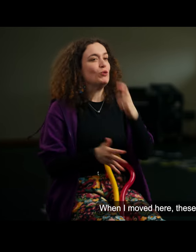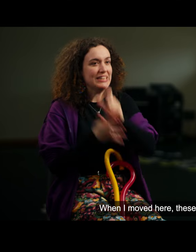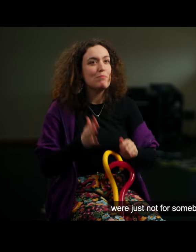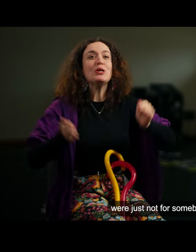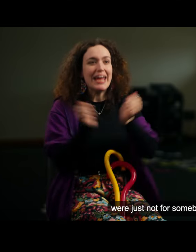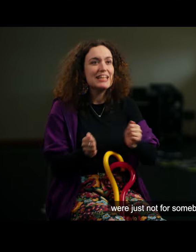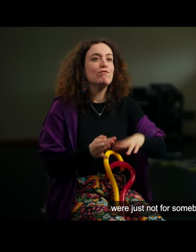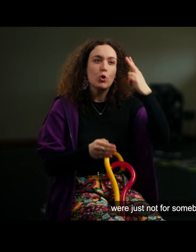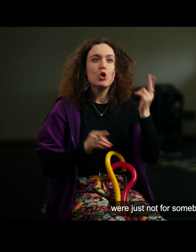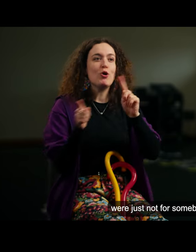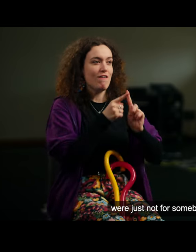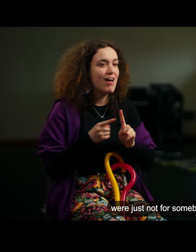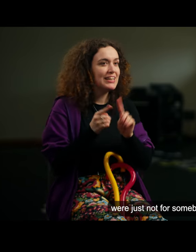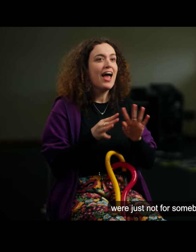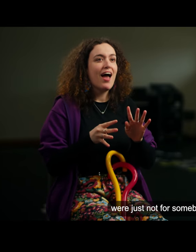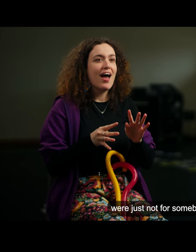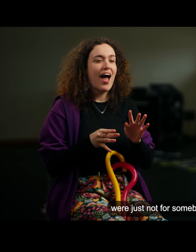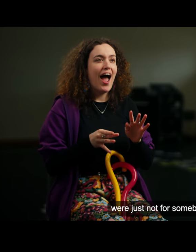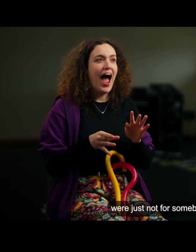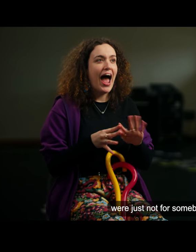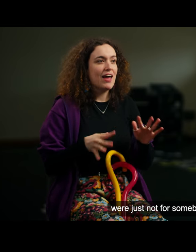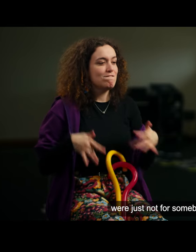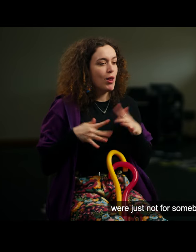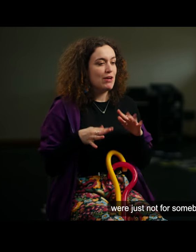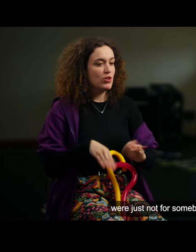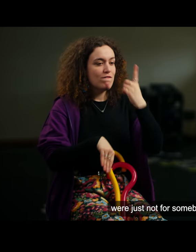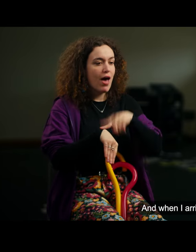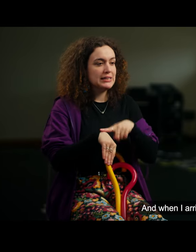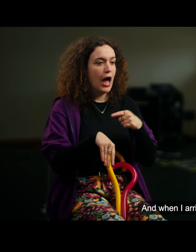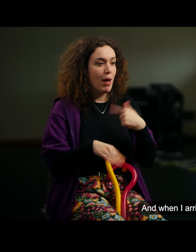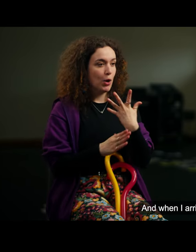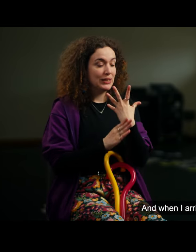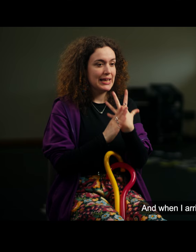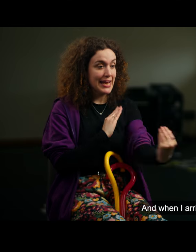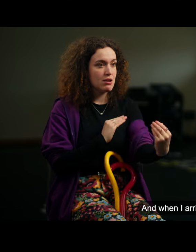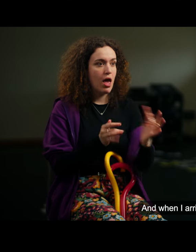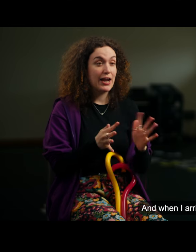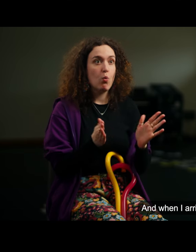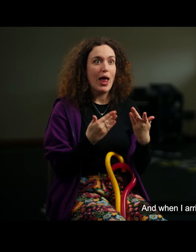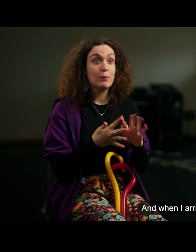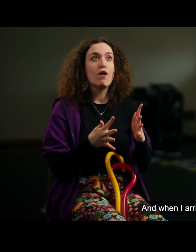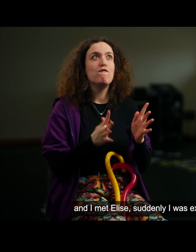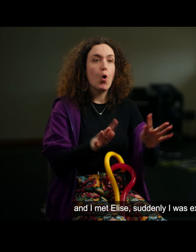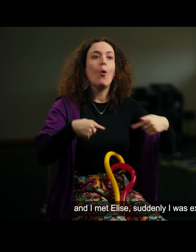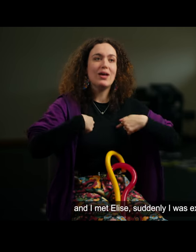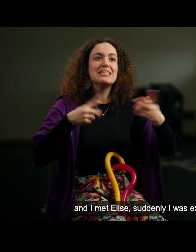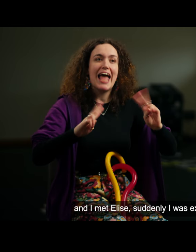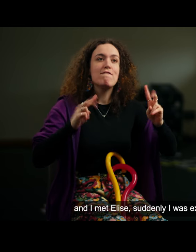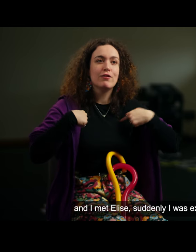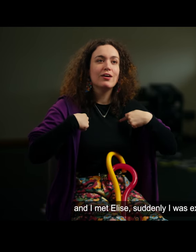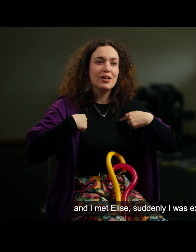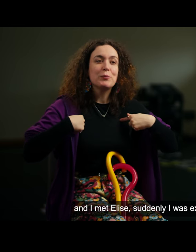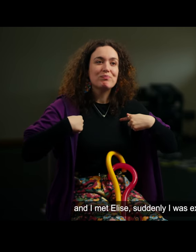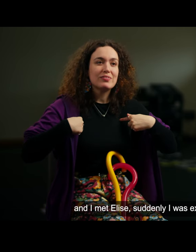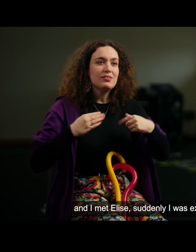were just not for somebody like me. And when I arrived and I met Elise,